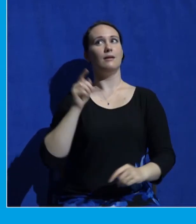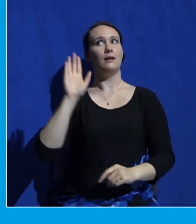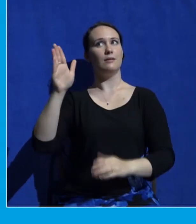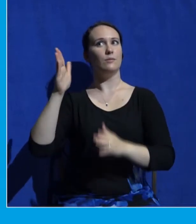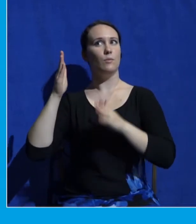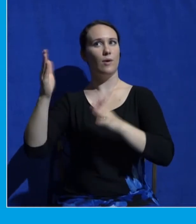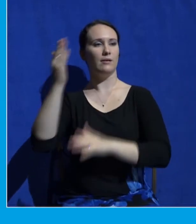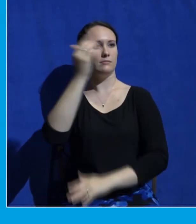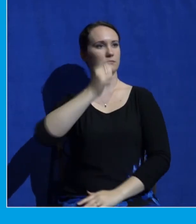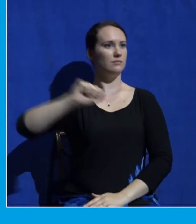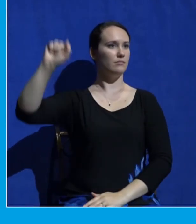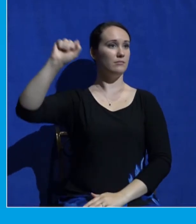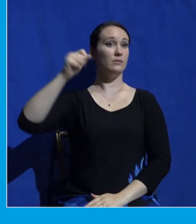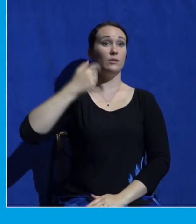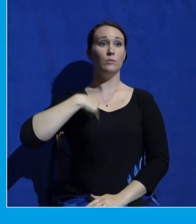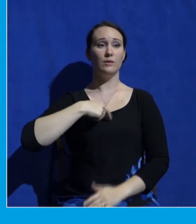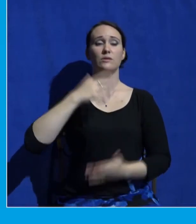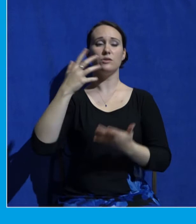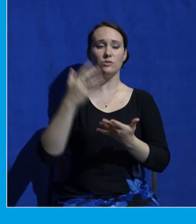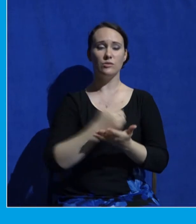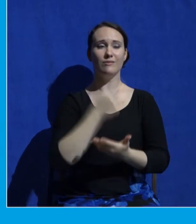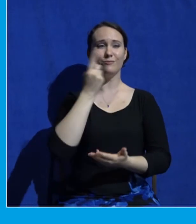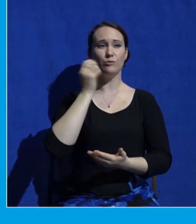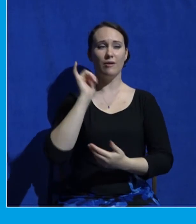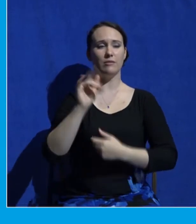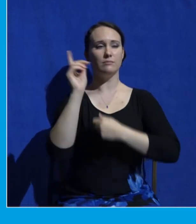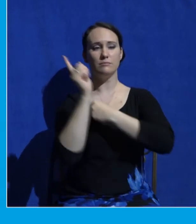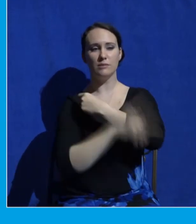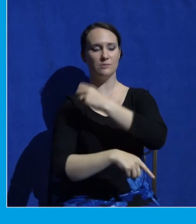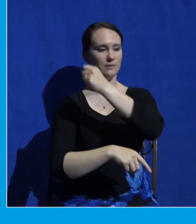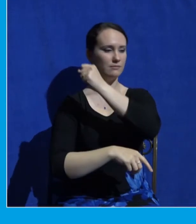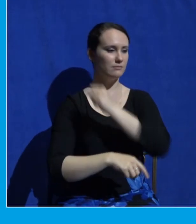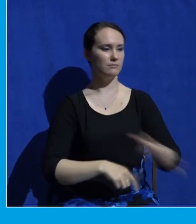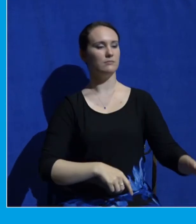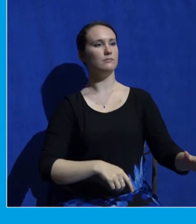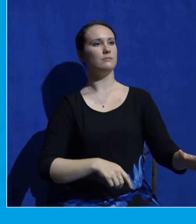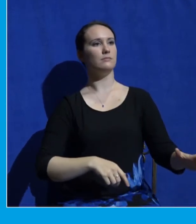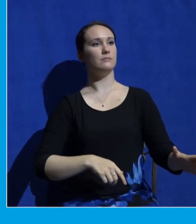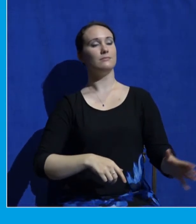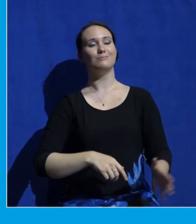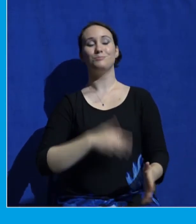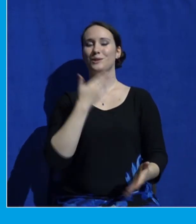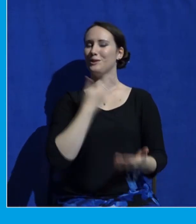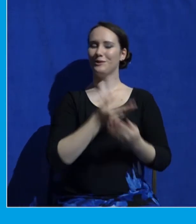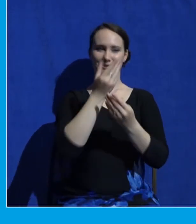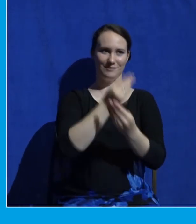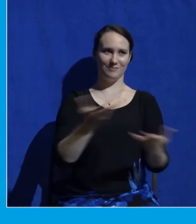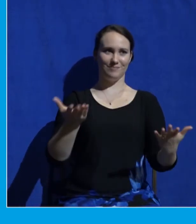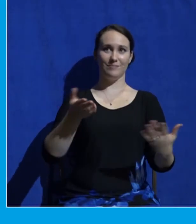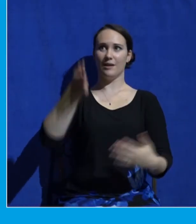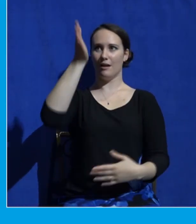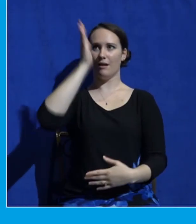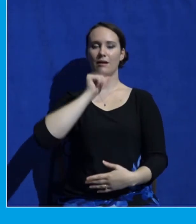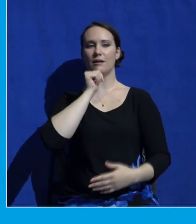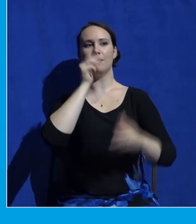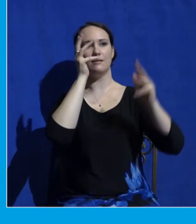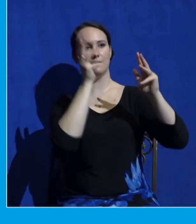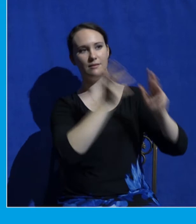before God. But the good news of the Bible is that God has not left us alone in this state. God has sent his